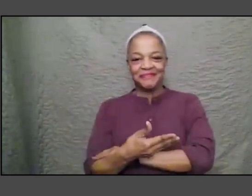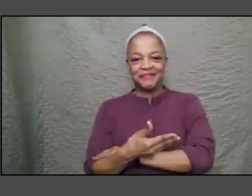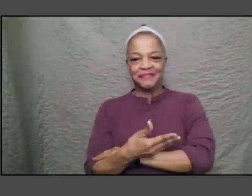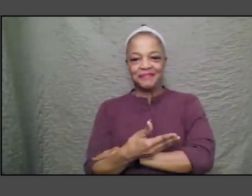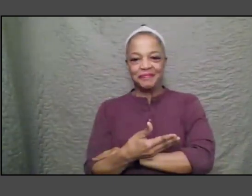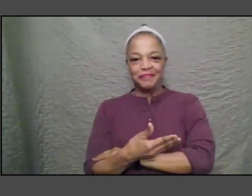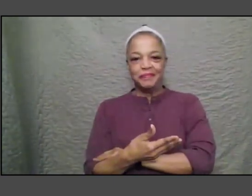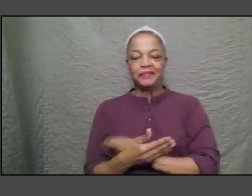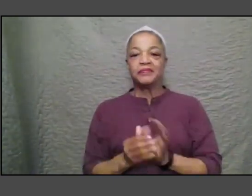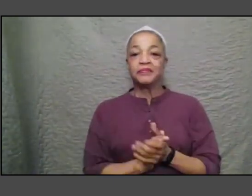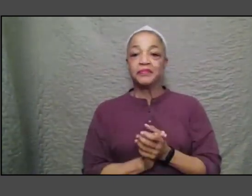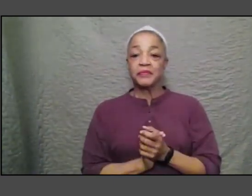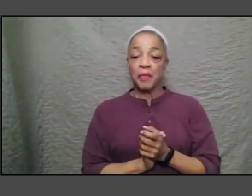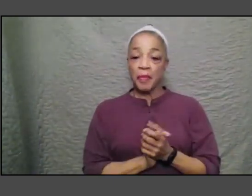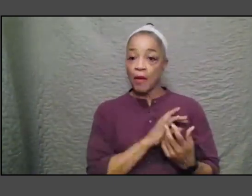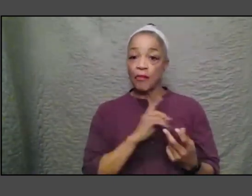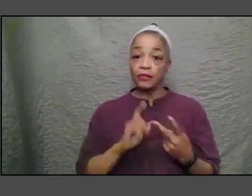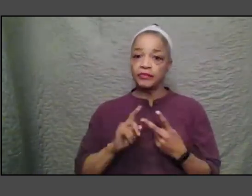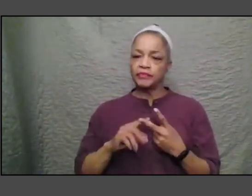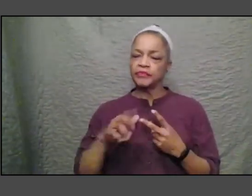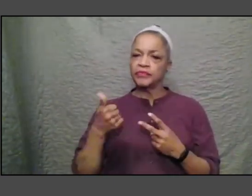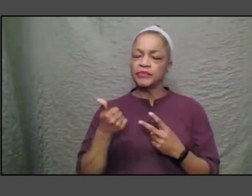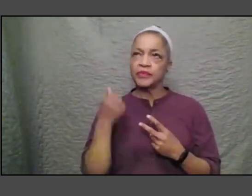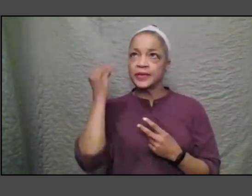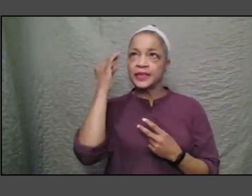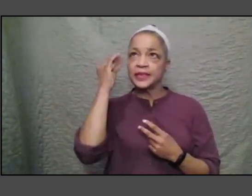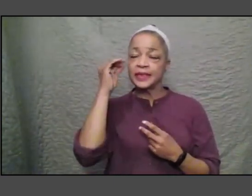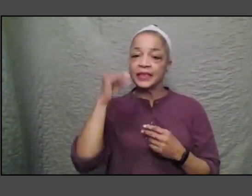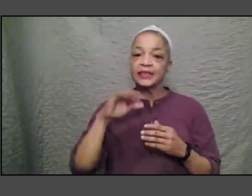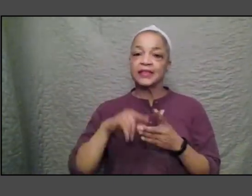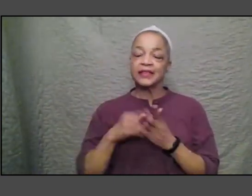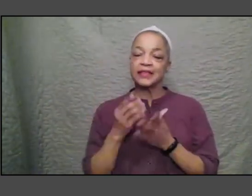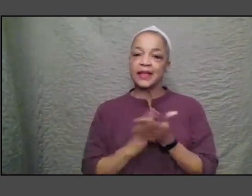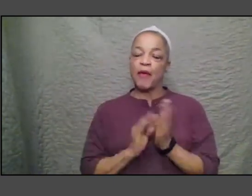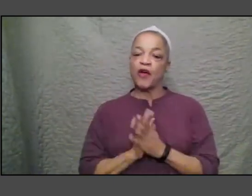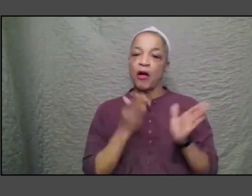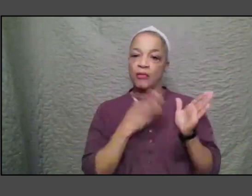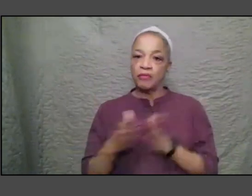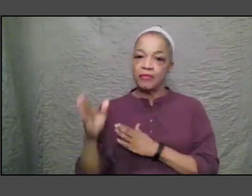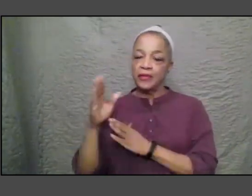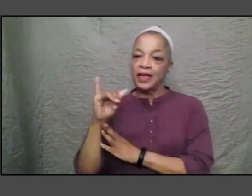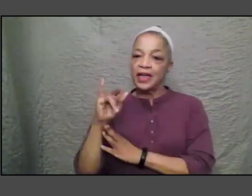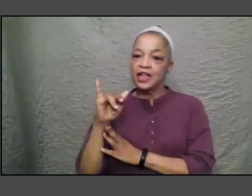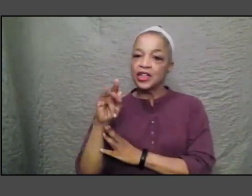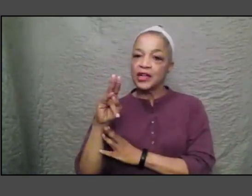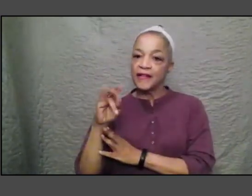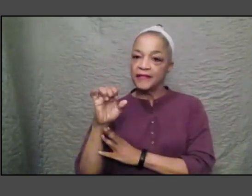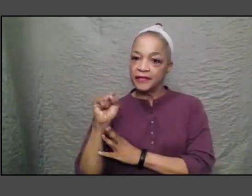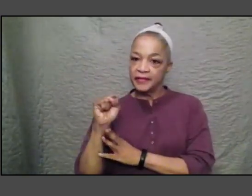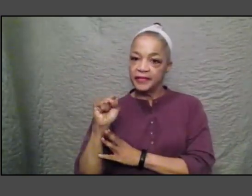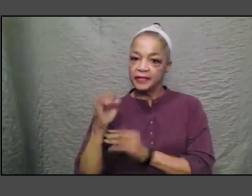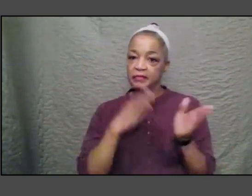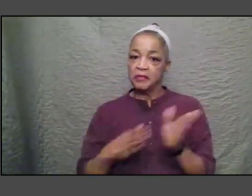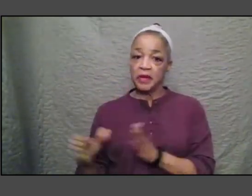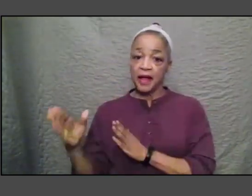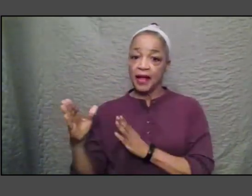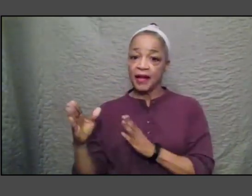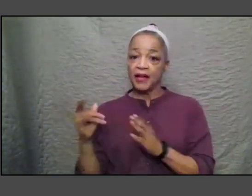some of our you know initiatives and what it has meant to have this monuments project which you know